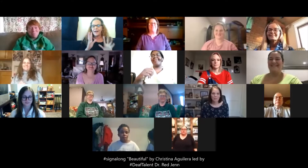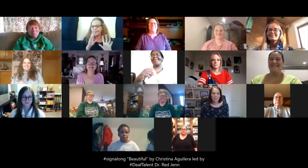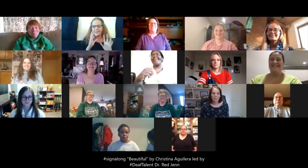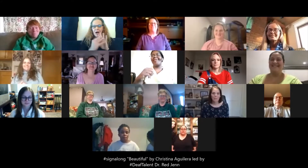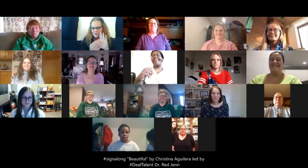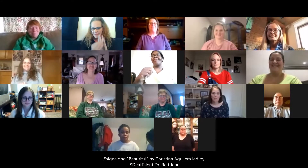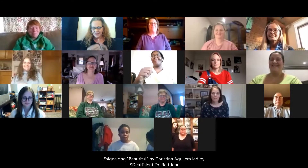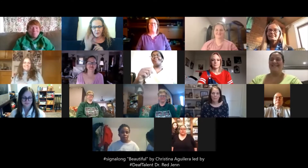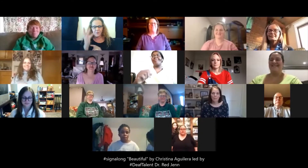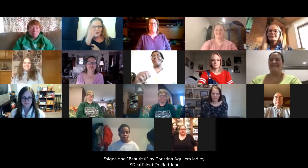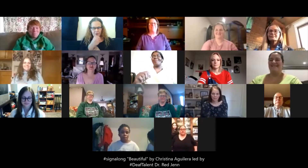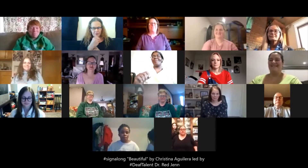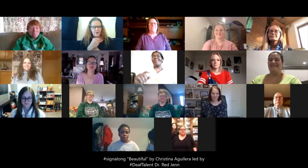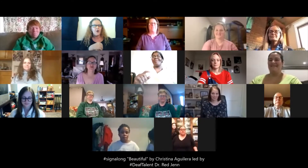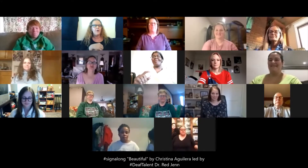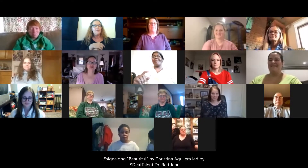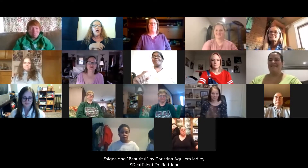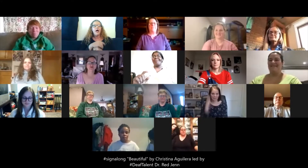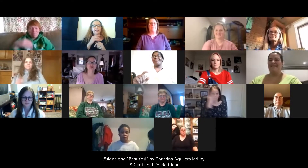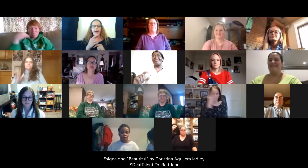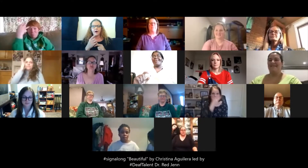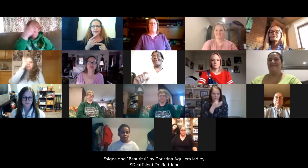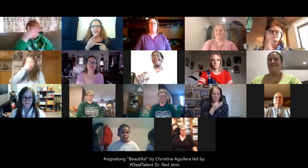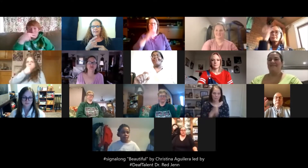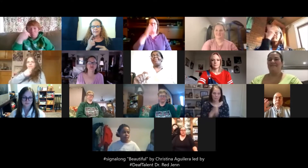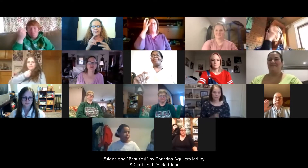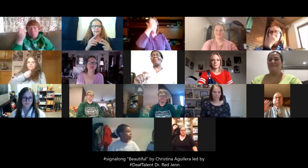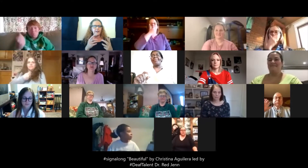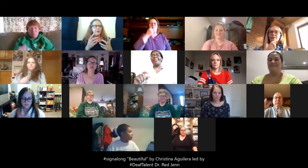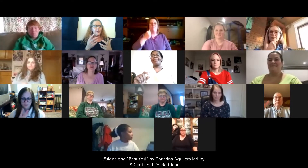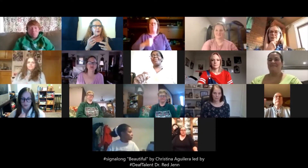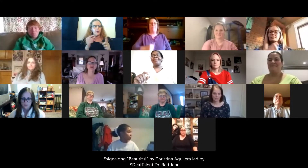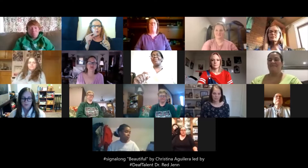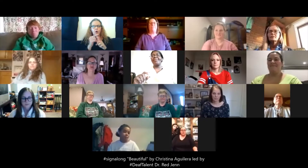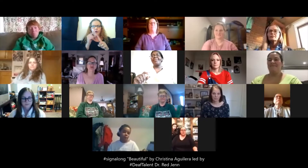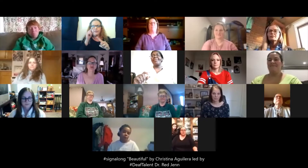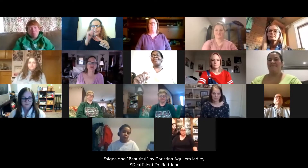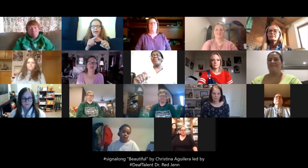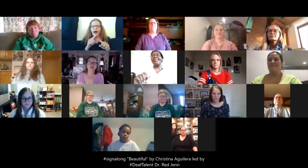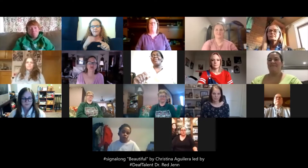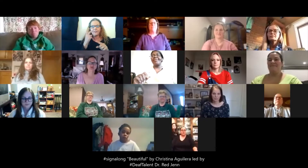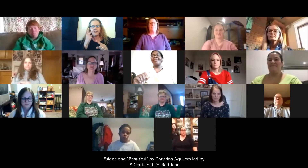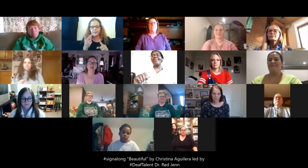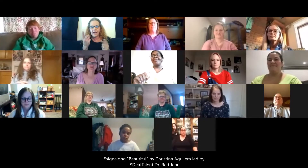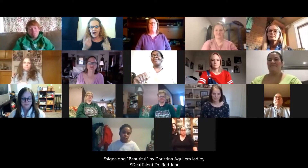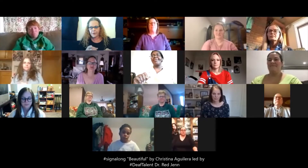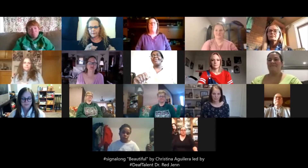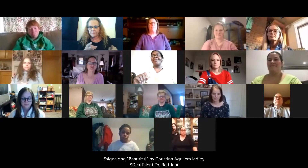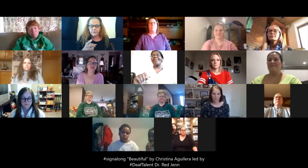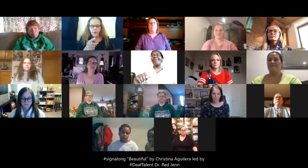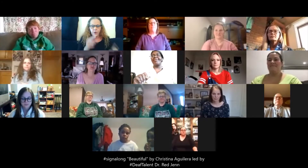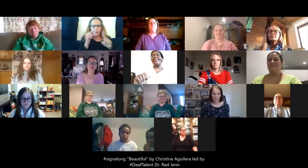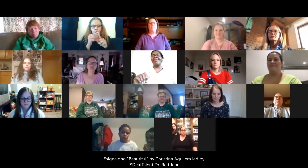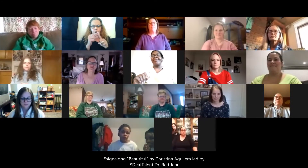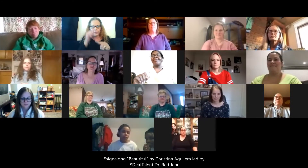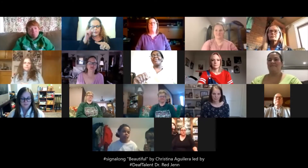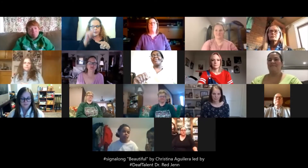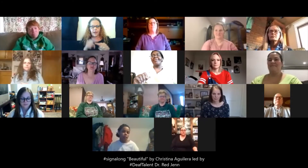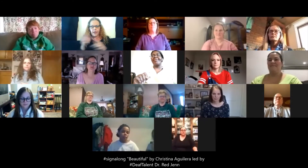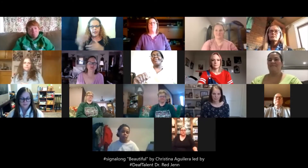But copy me. So beautiful. Now the words, I've seen this happen. Words can't